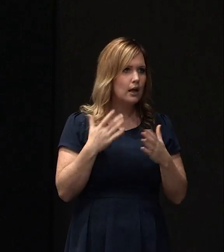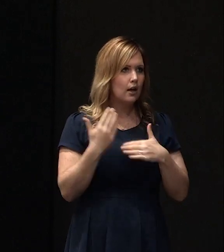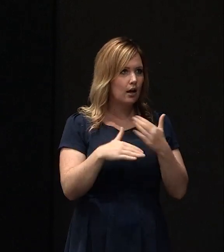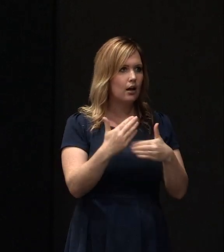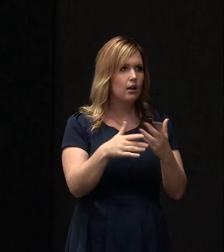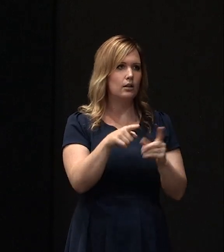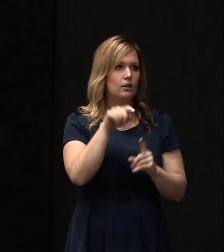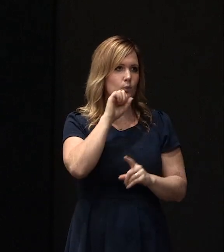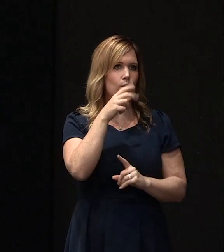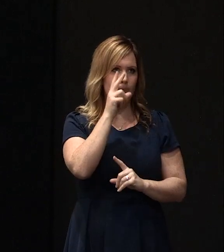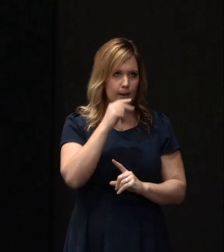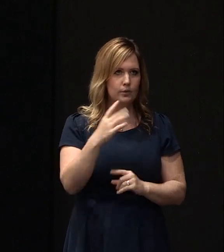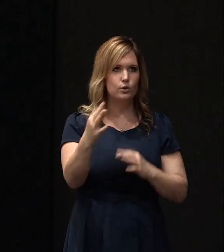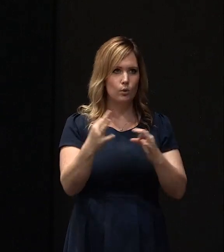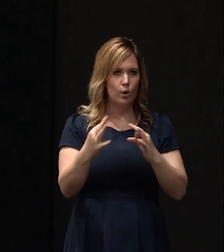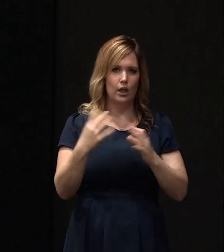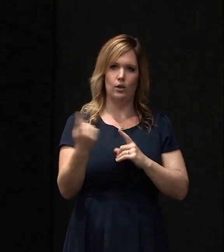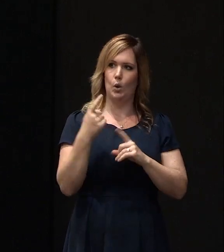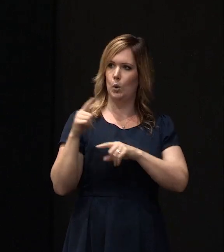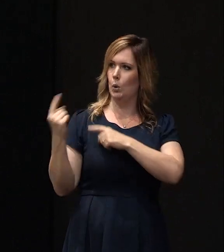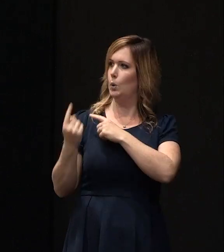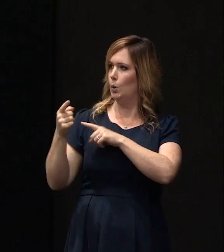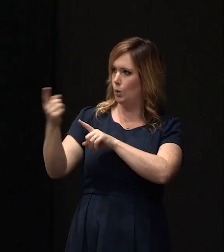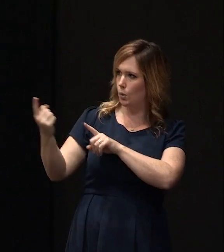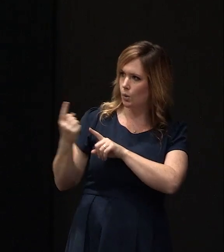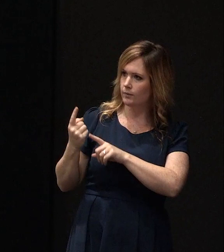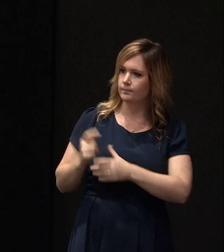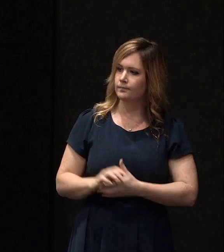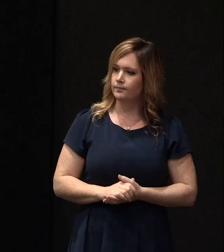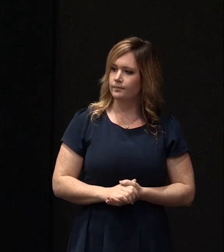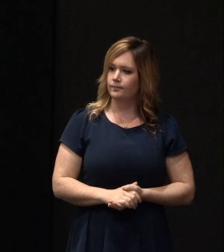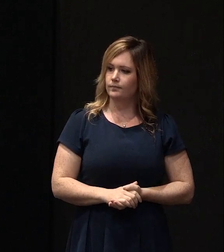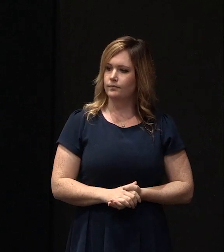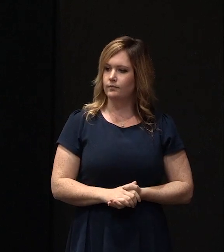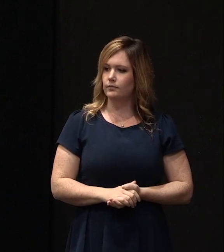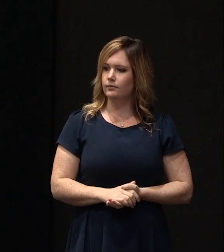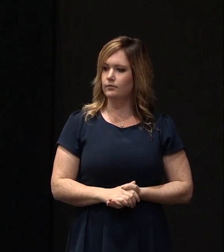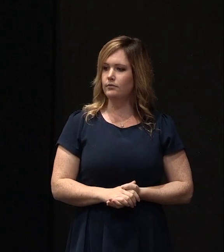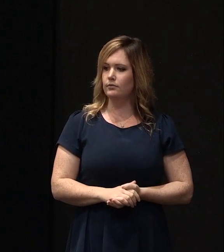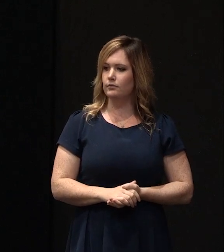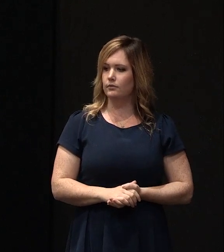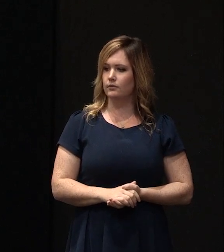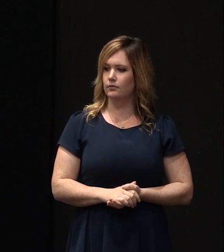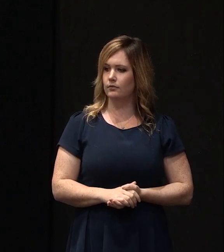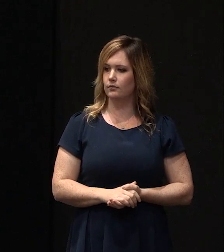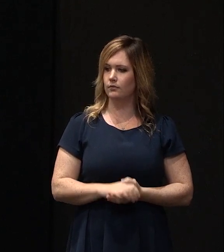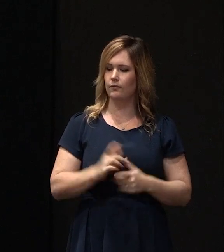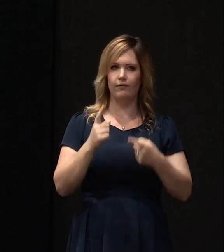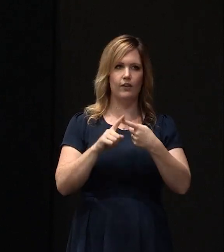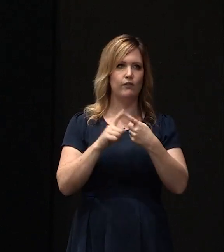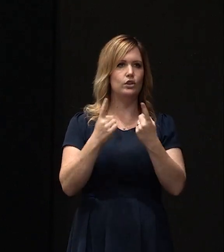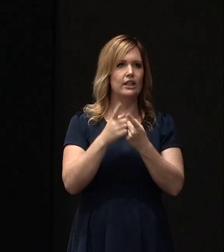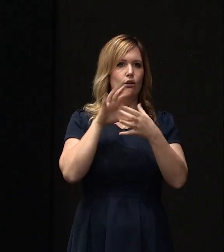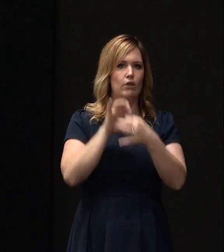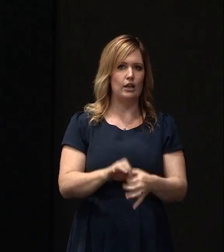and you get to work out who's who and all that sort of stuff. So I mean the first one is just around the land stuff.